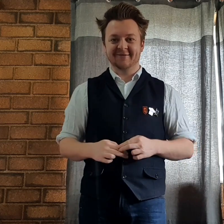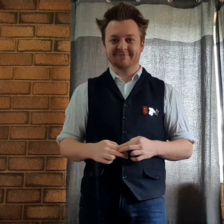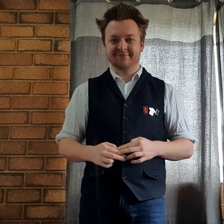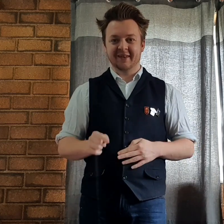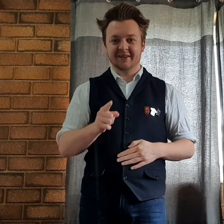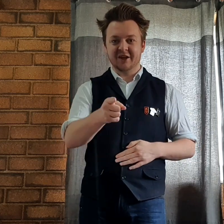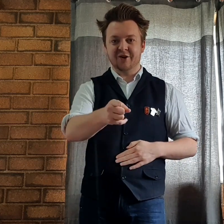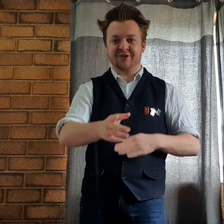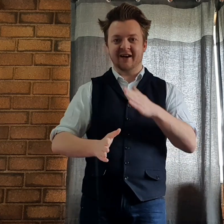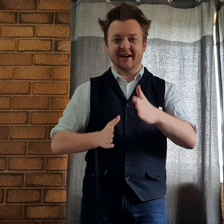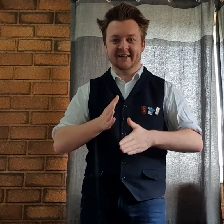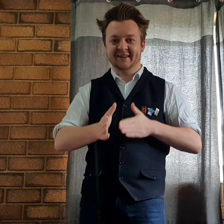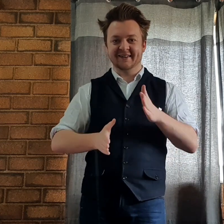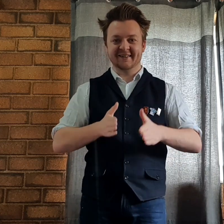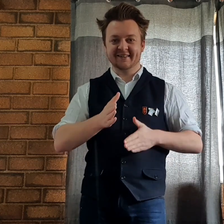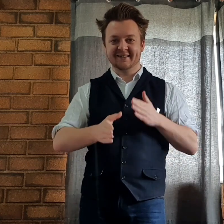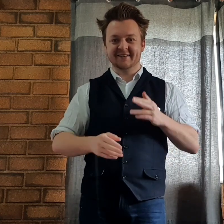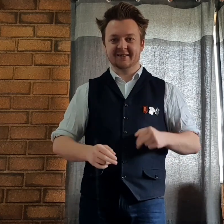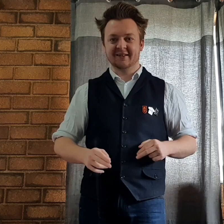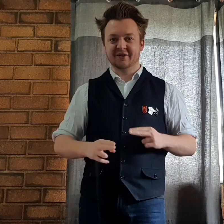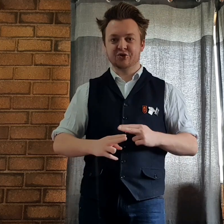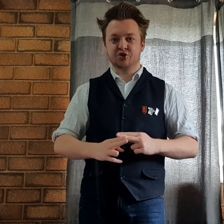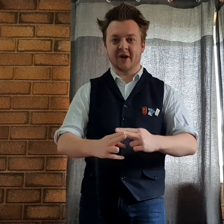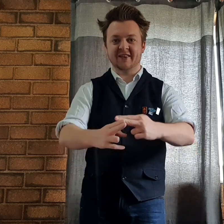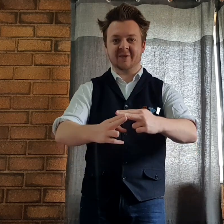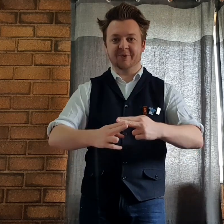U sign. Transport.